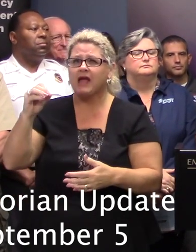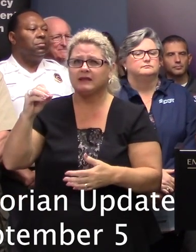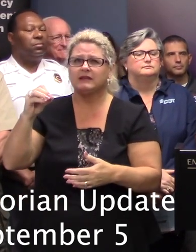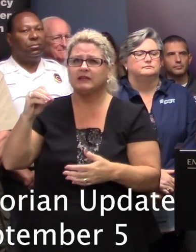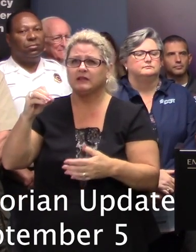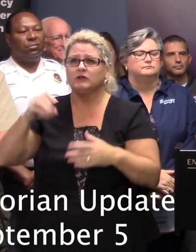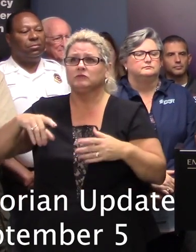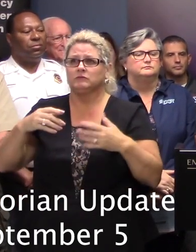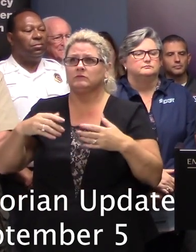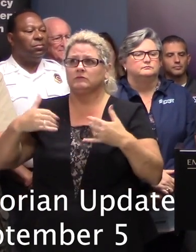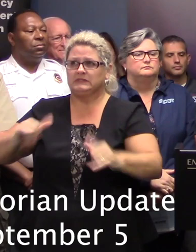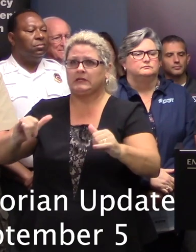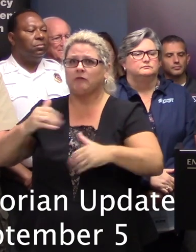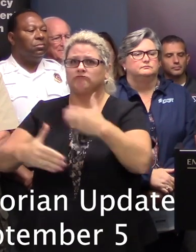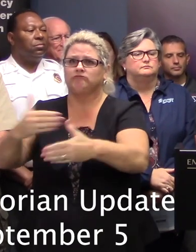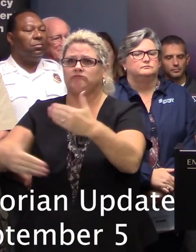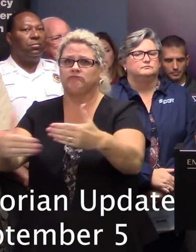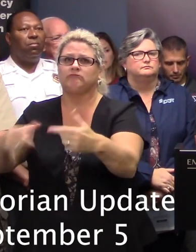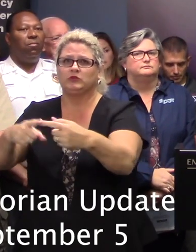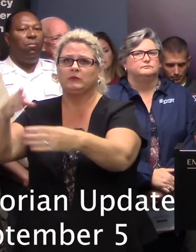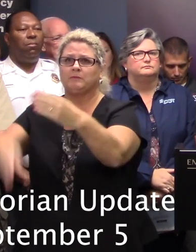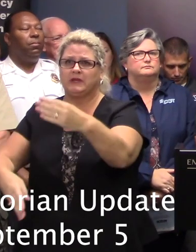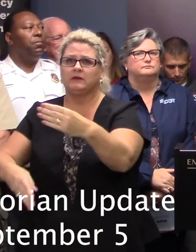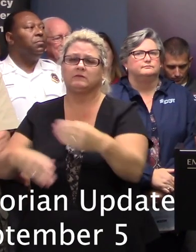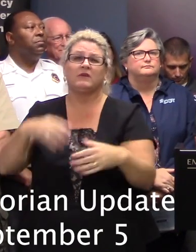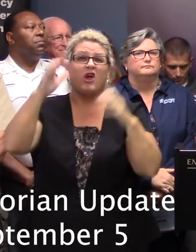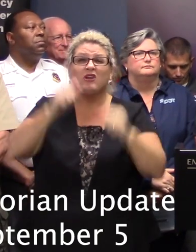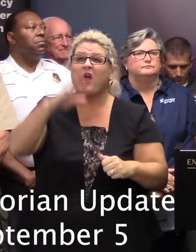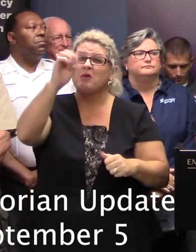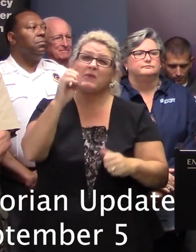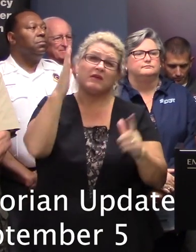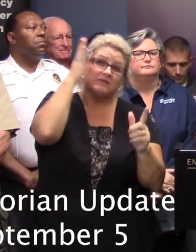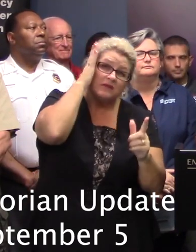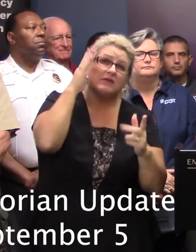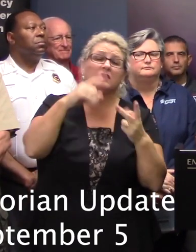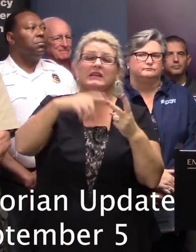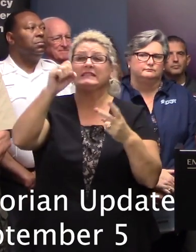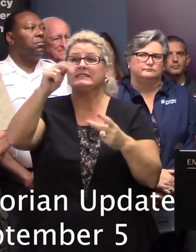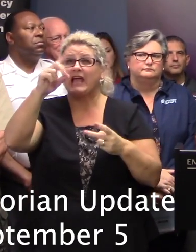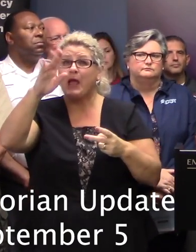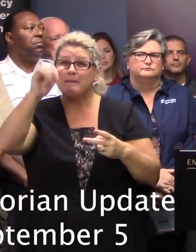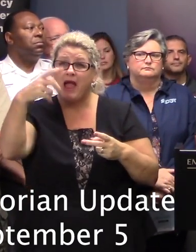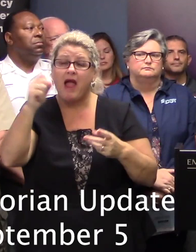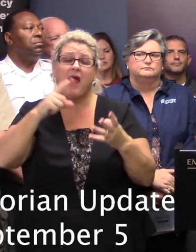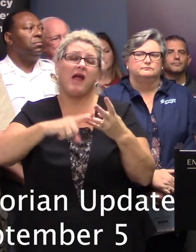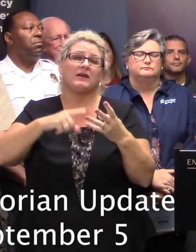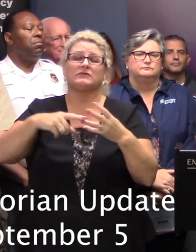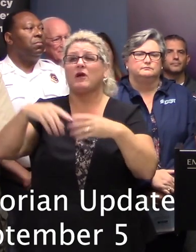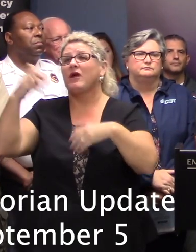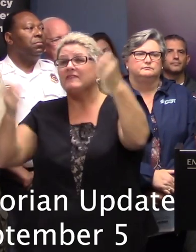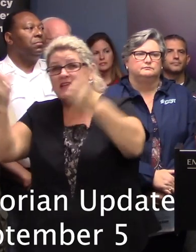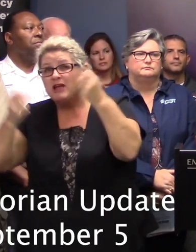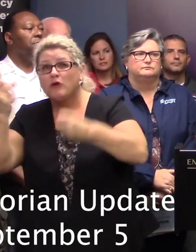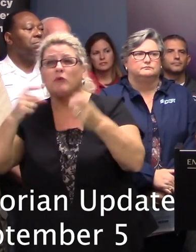actioned right now. And again, those requests range from cots to sandbags to high water vehicles to law enforcement support to